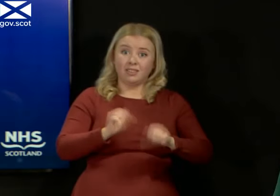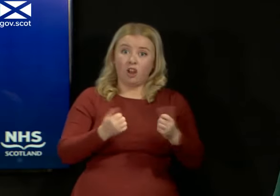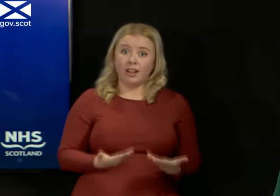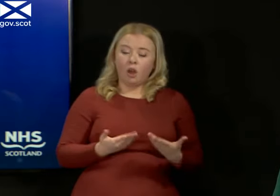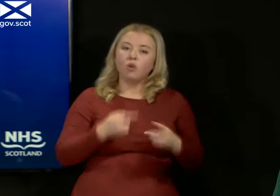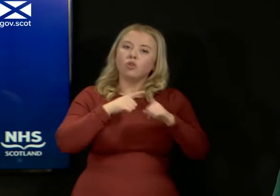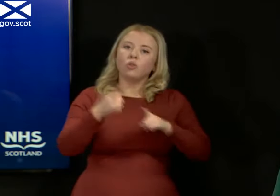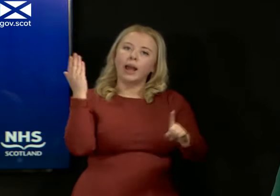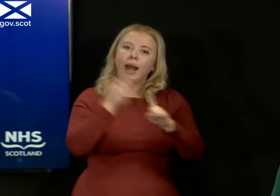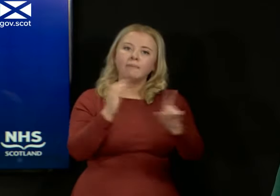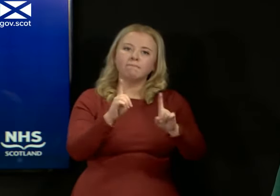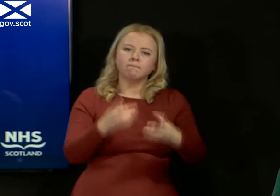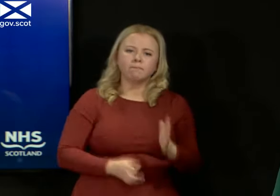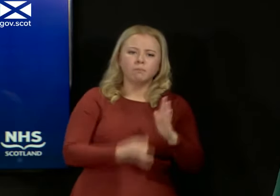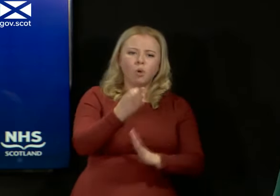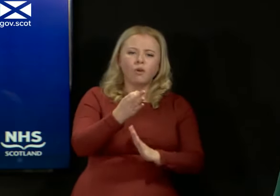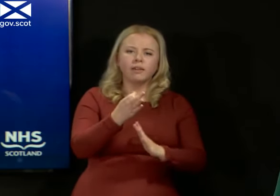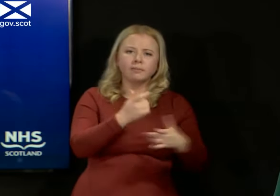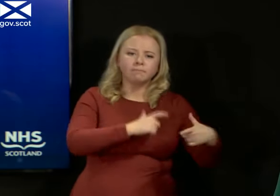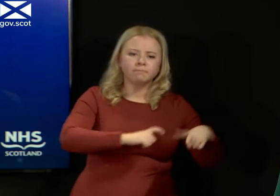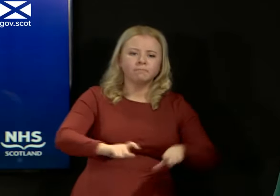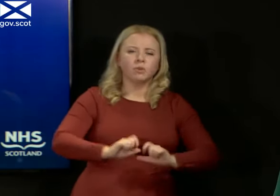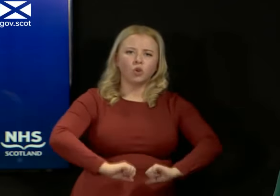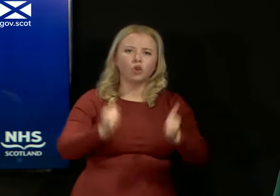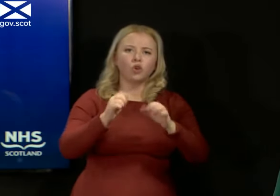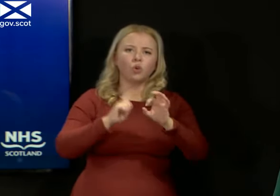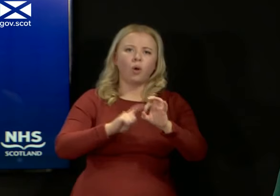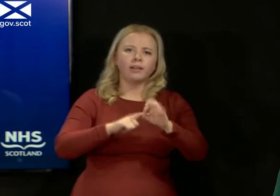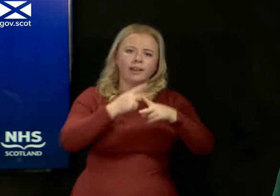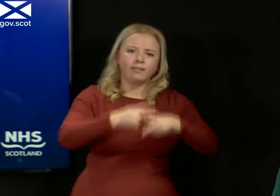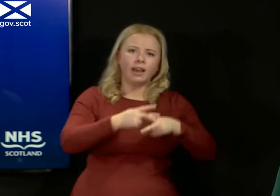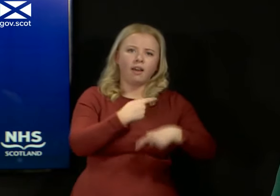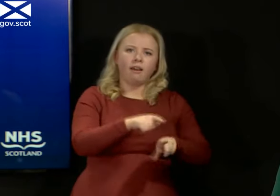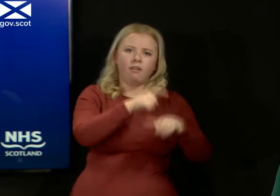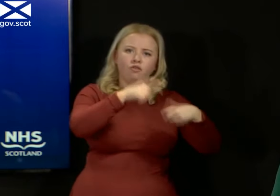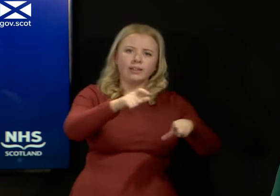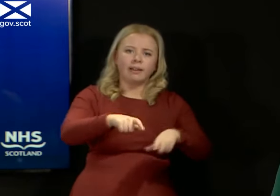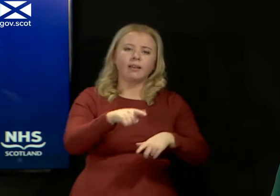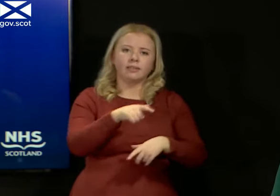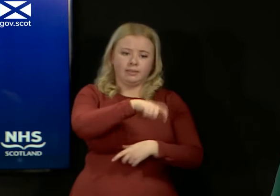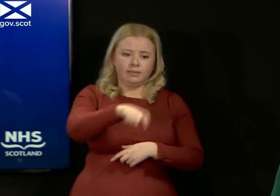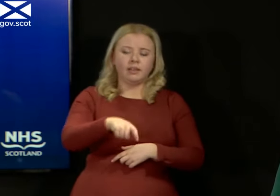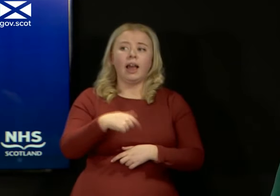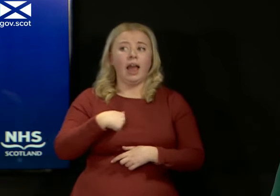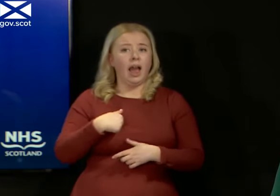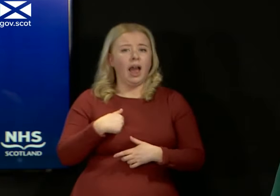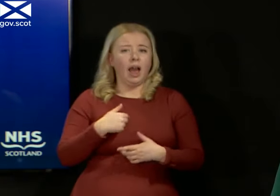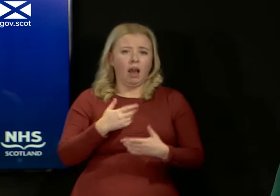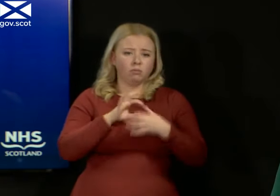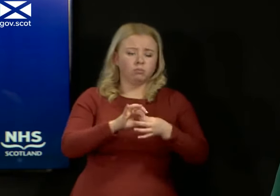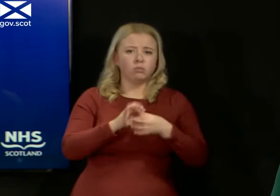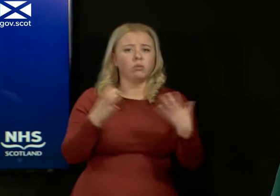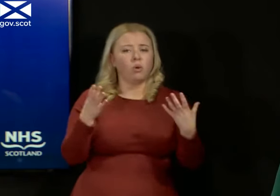improving and sustaining the right quality of care for the residents. I remain directly engaged with